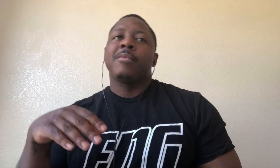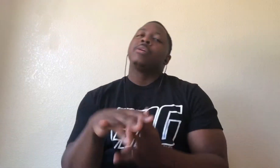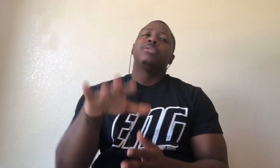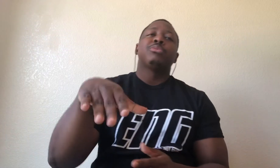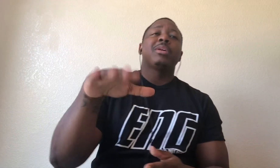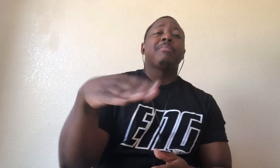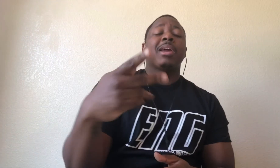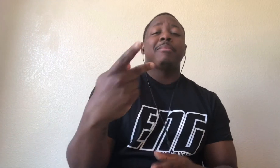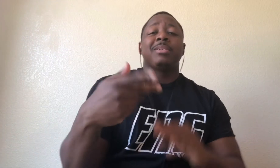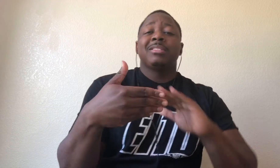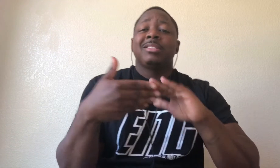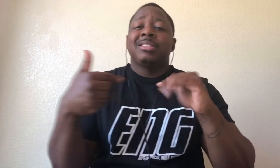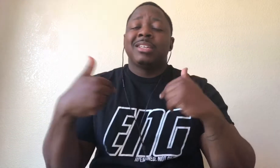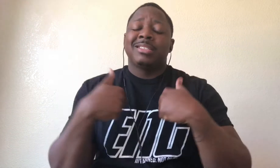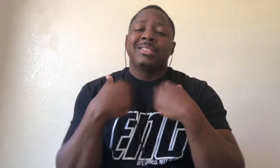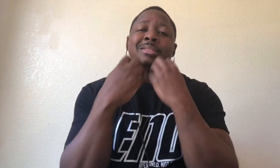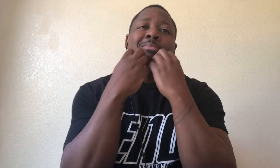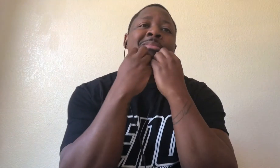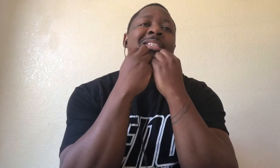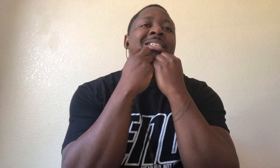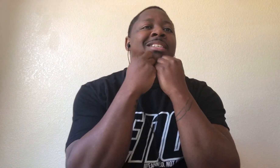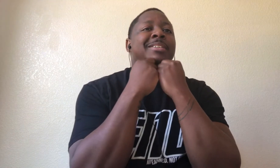Sweet baby, your sex has meaning